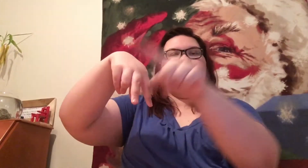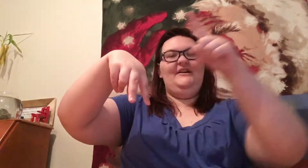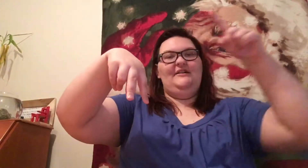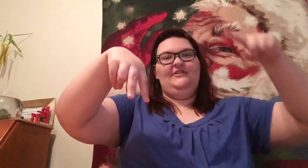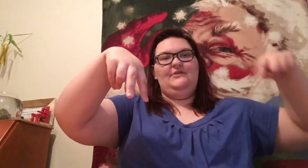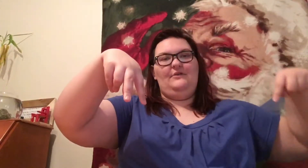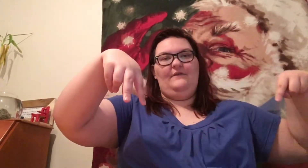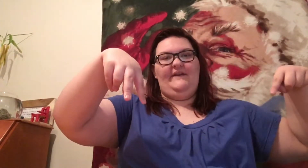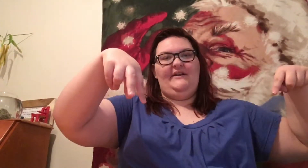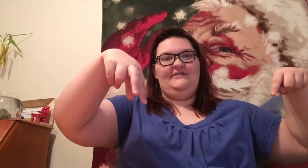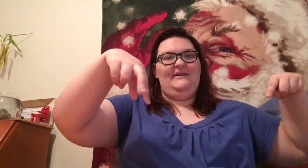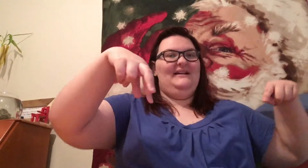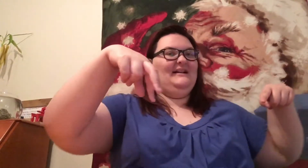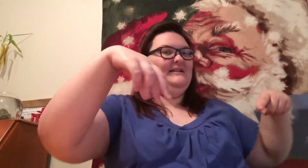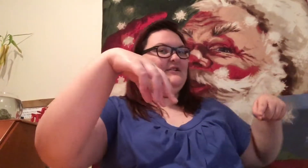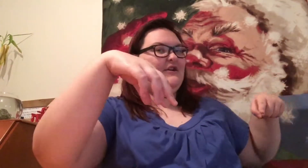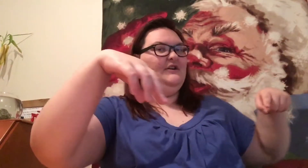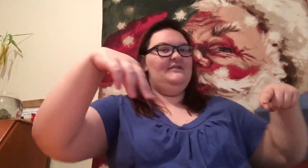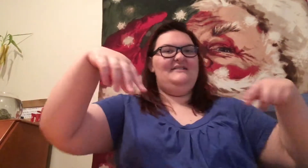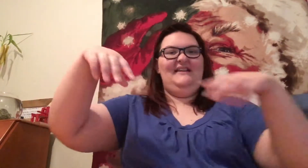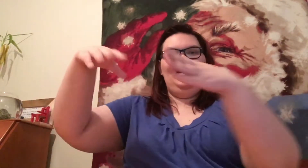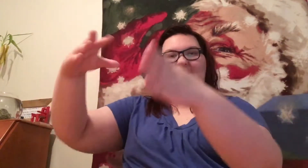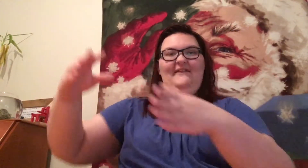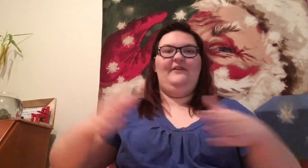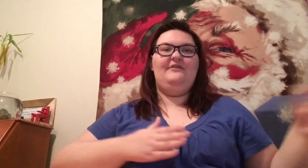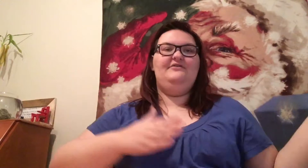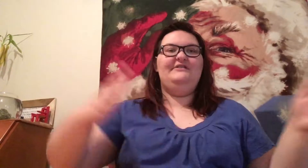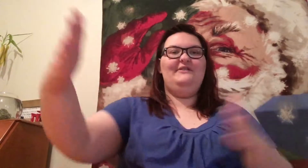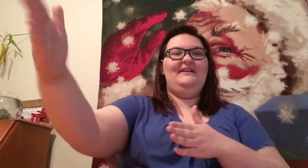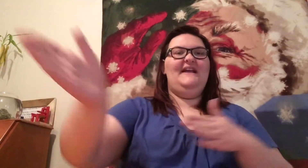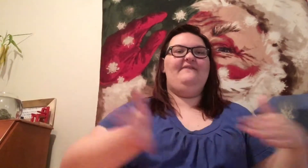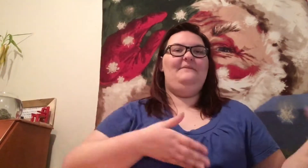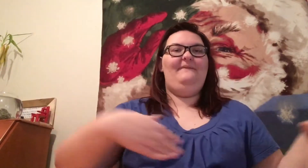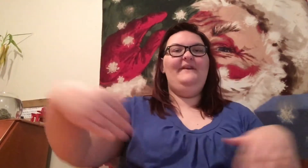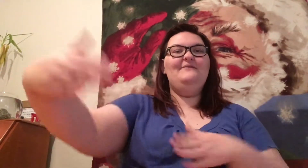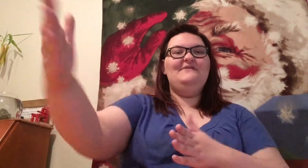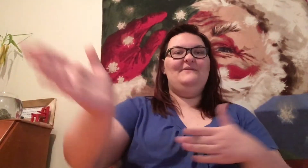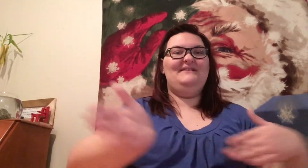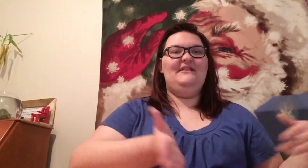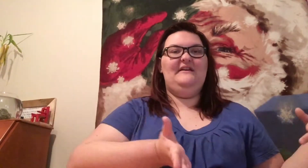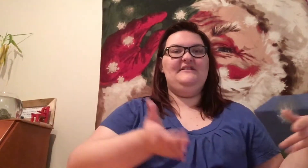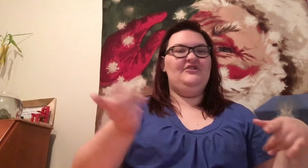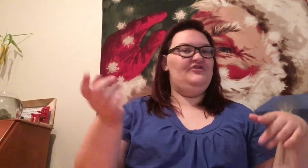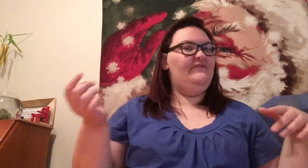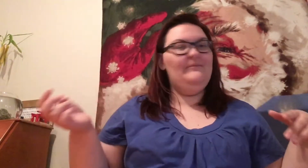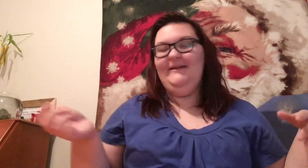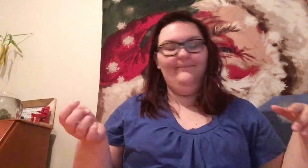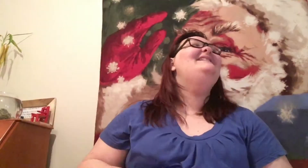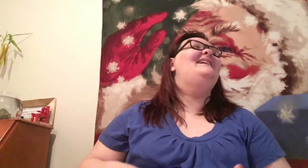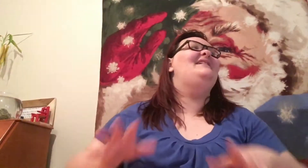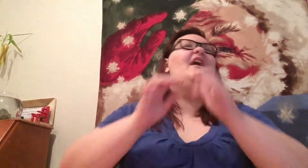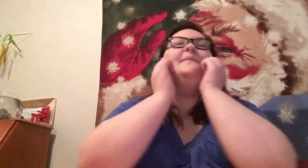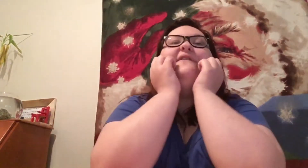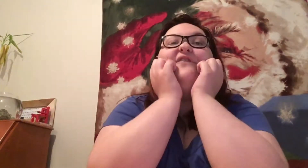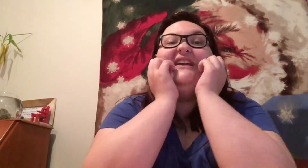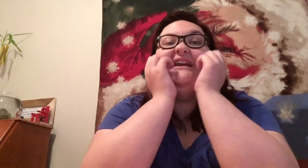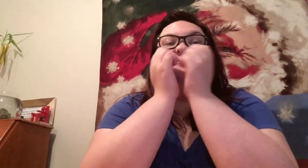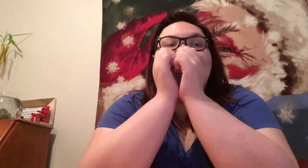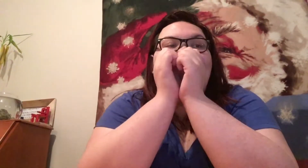here and a door over here. So I can kind of turn, see, and look, just so I can have an interview so he's not searching for me. And I'm, like, freaking out. I'm sitting